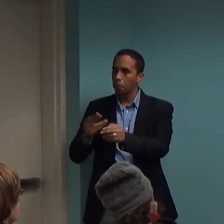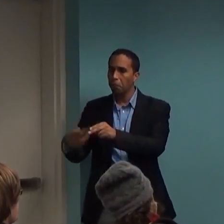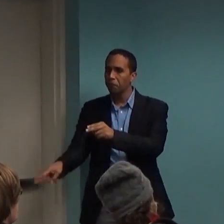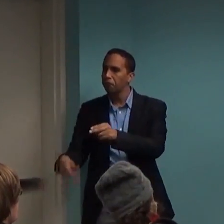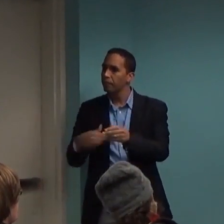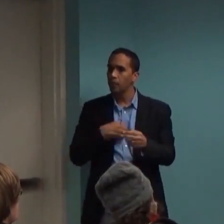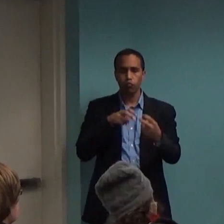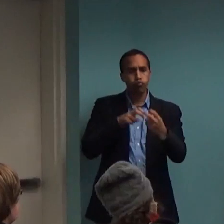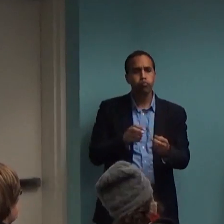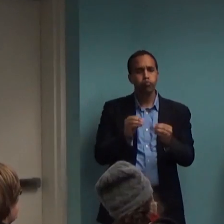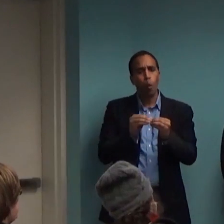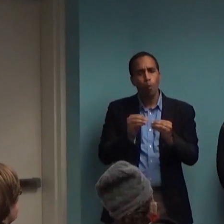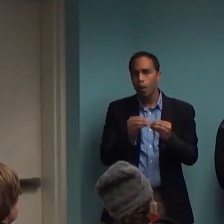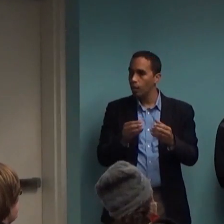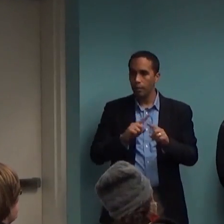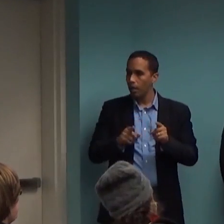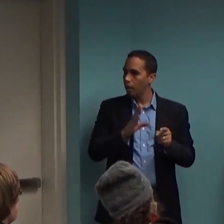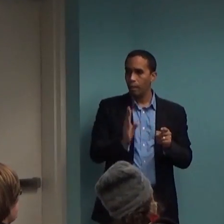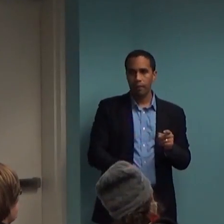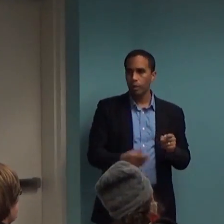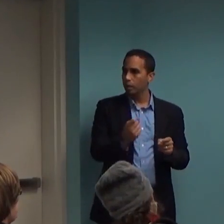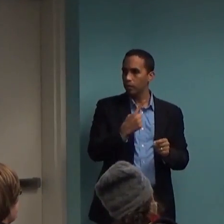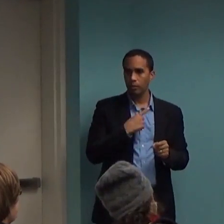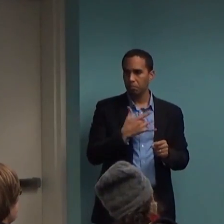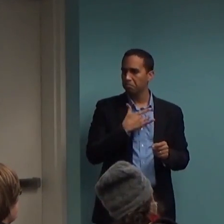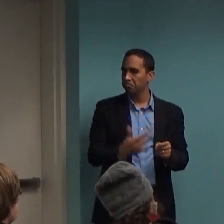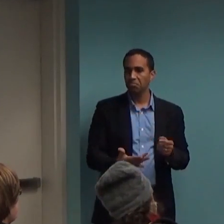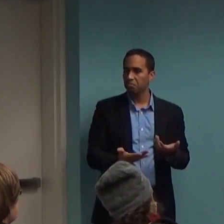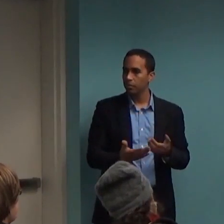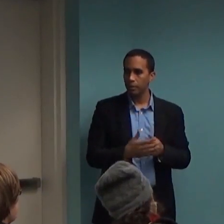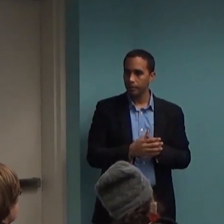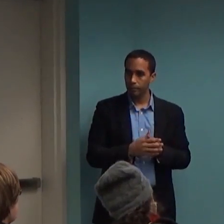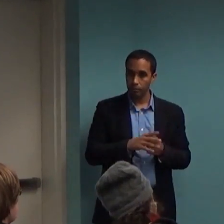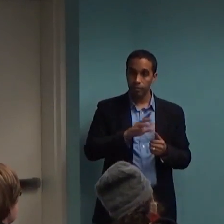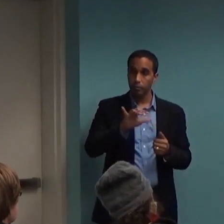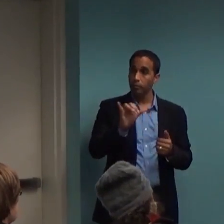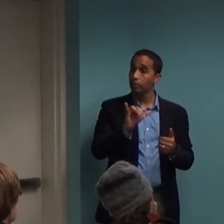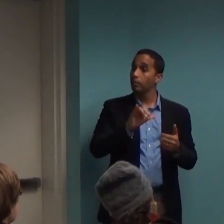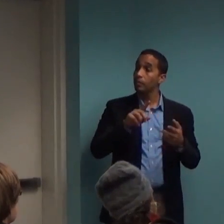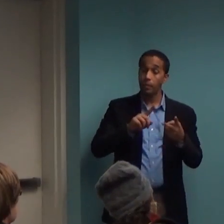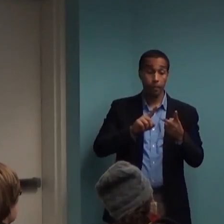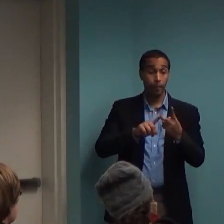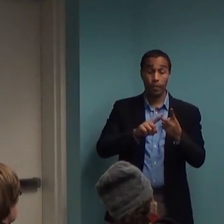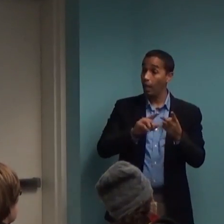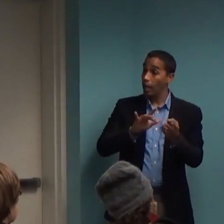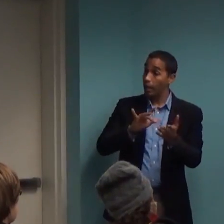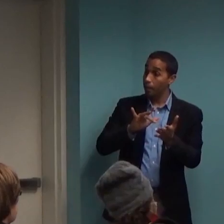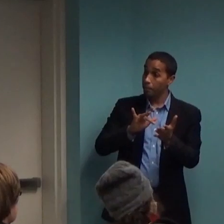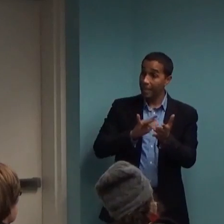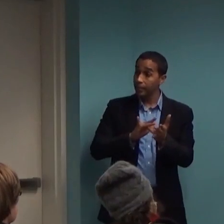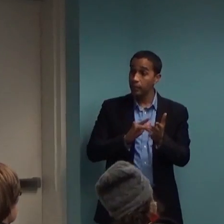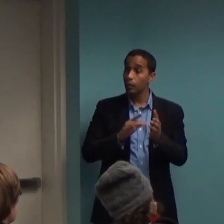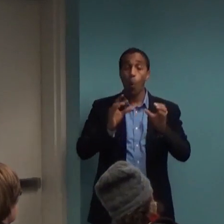Don't assume that medication can be administered with limited oversight. So, again, there's an assumption that,